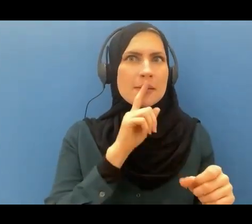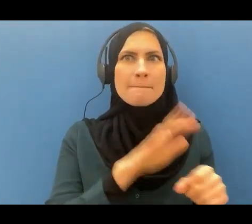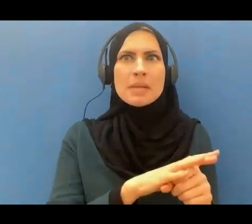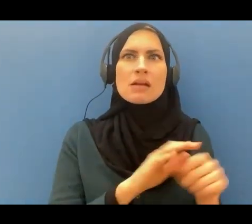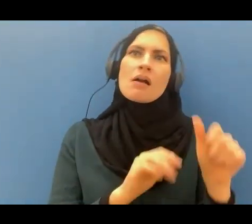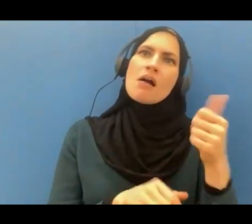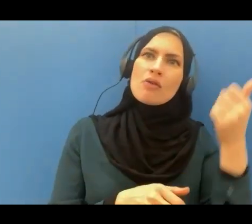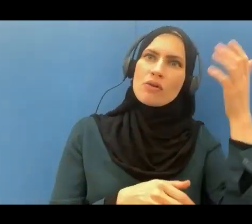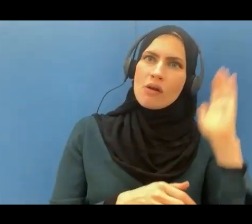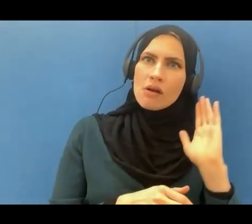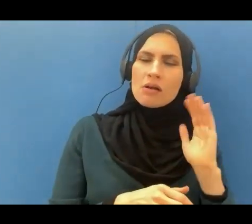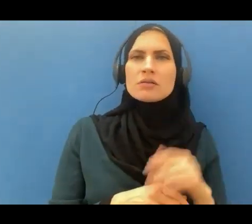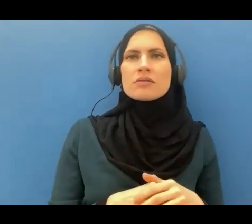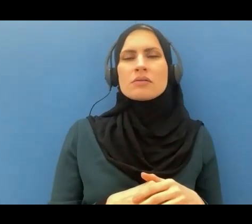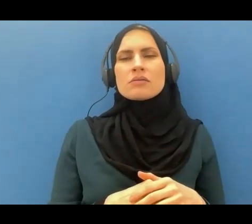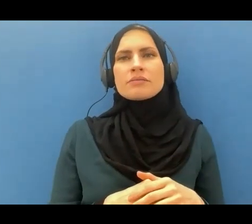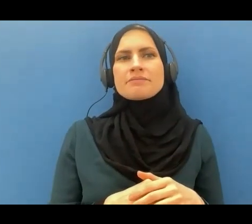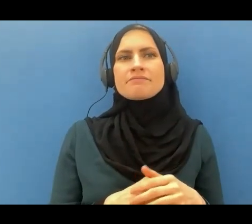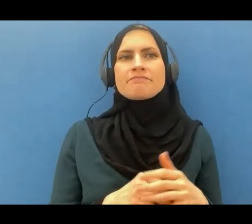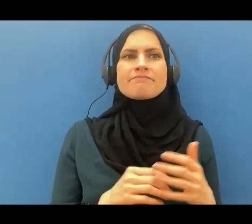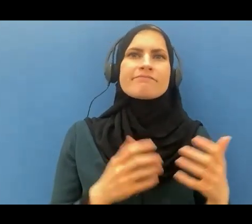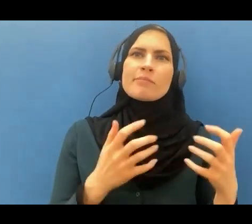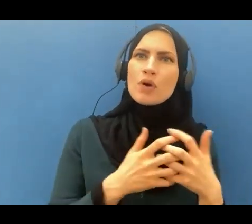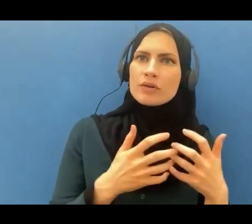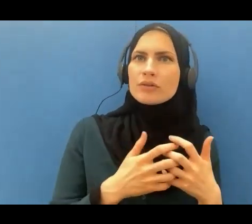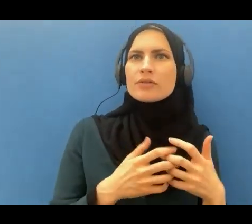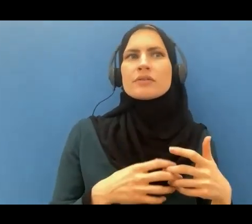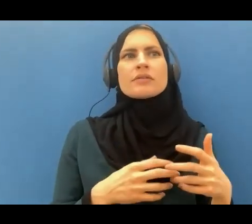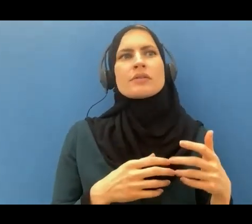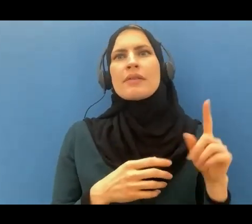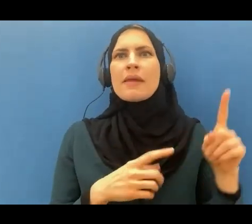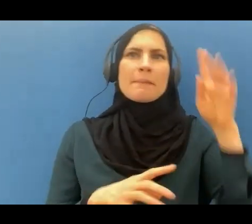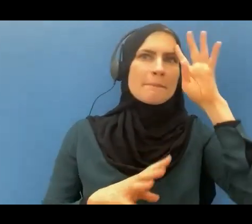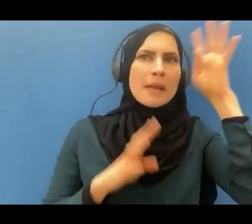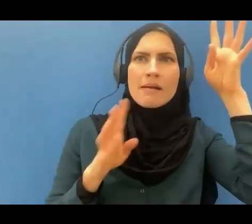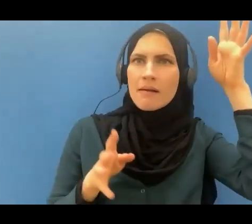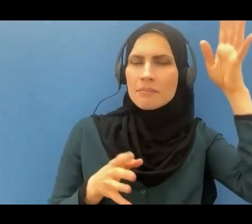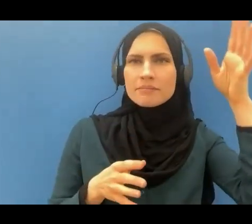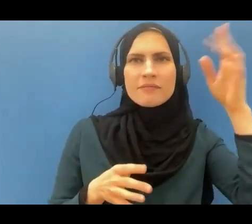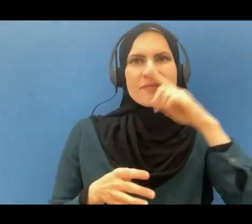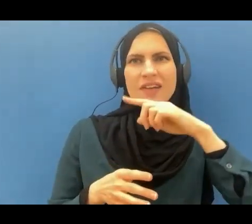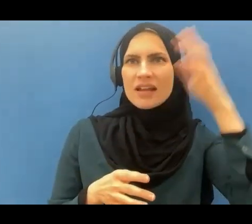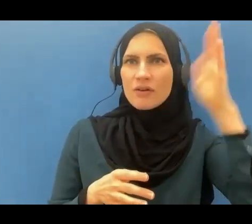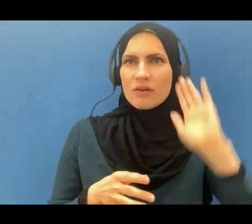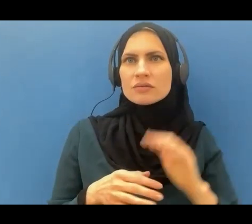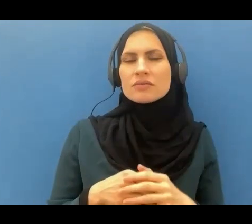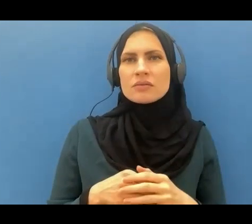to associates and partners that they invent in lieu of worshiping Allah,